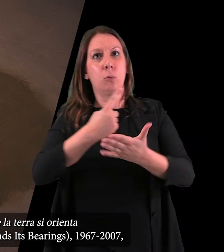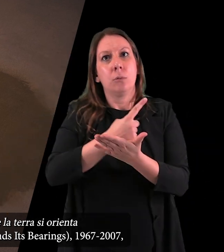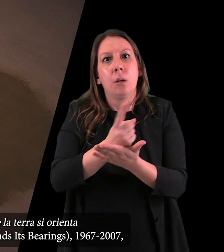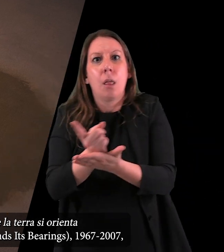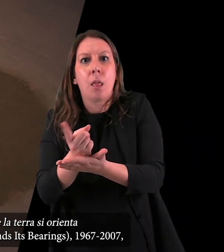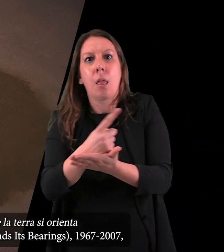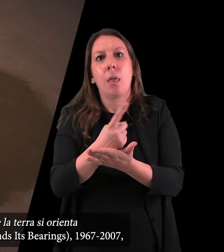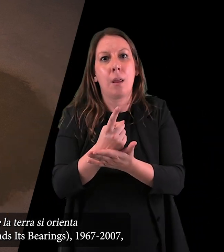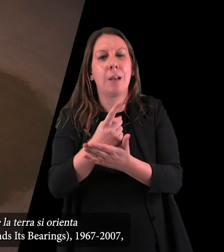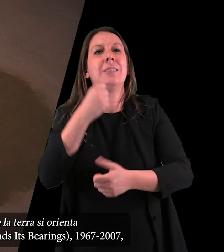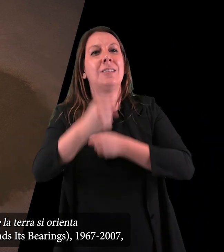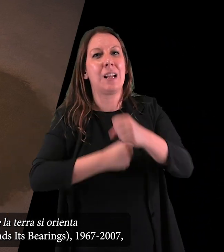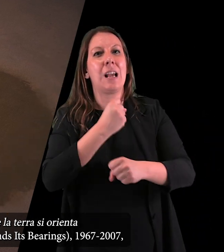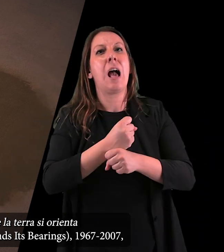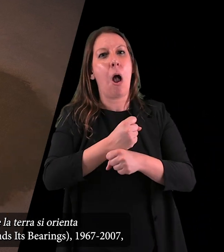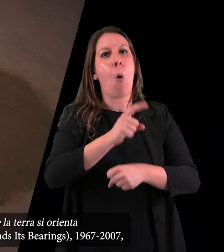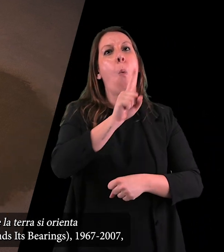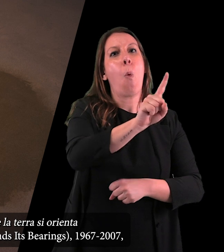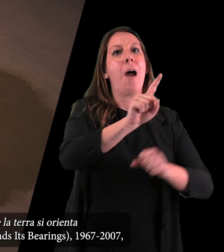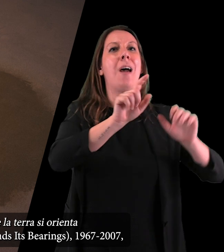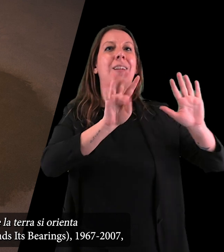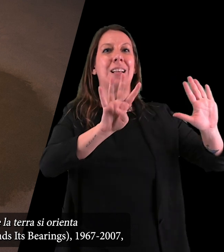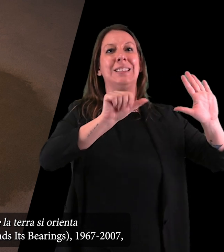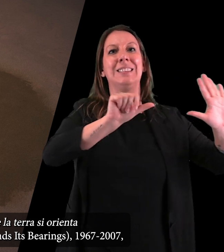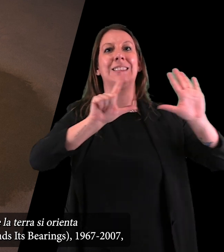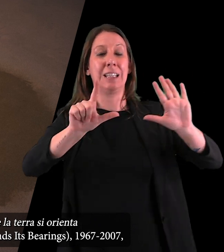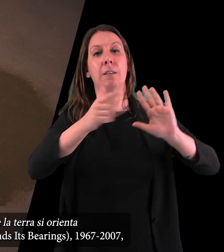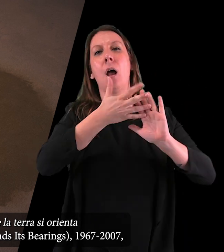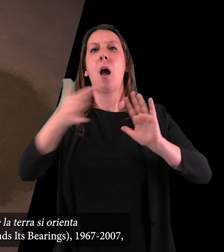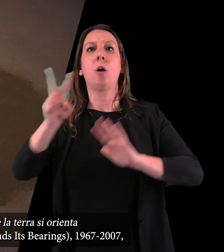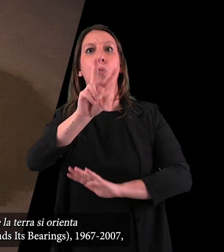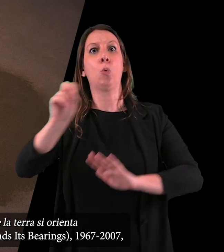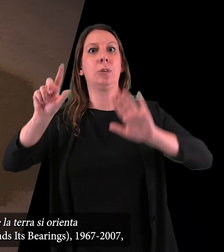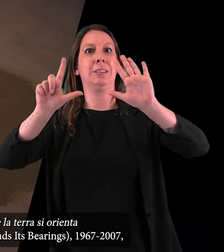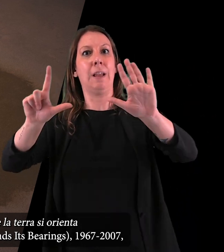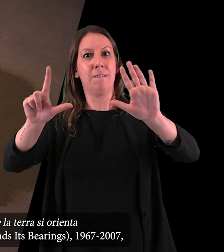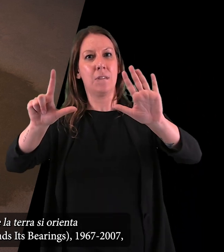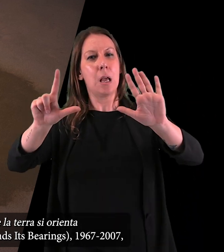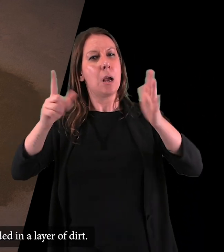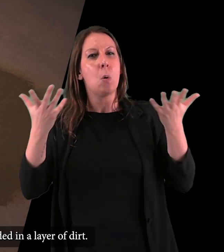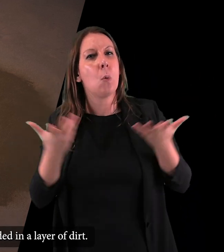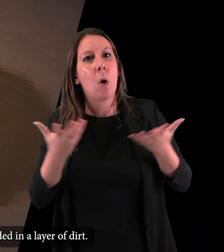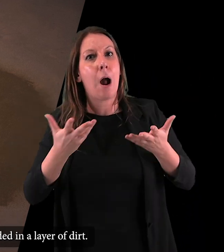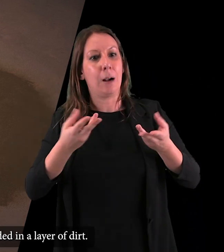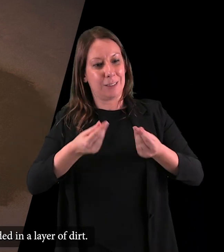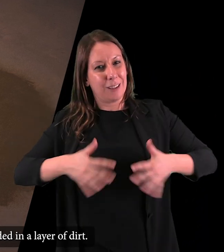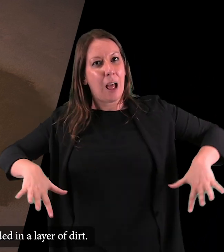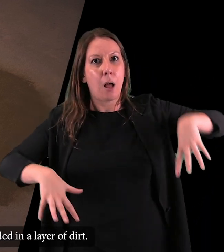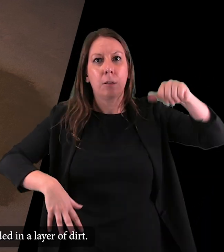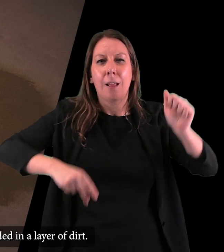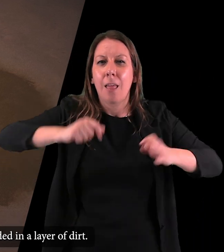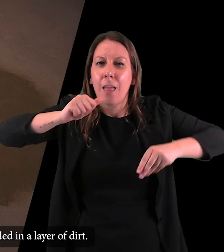In Mentre la Terra si orienta While the Earth finds its bearings In Mentre